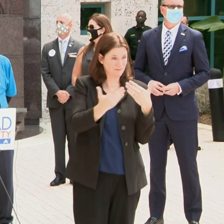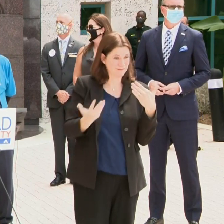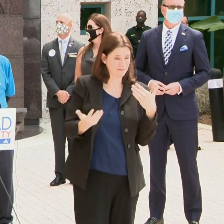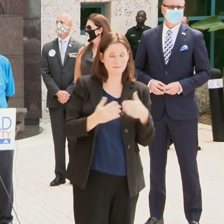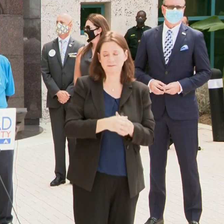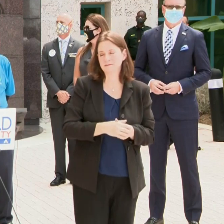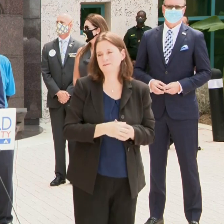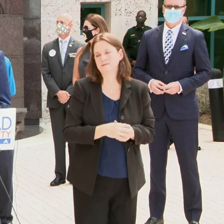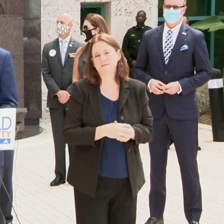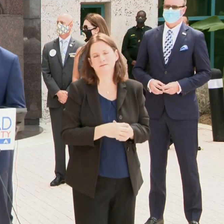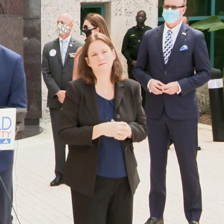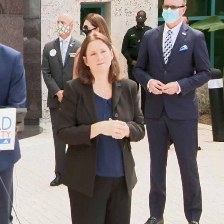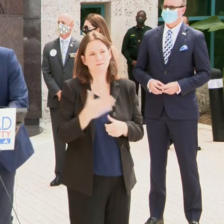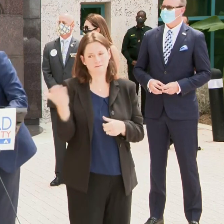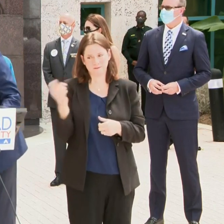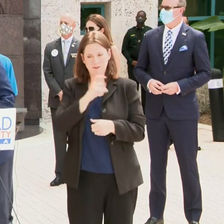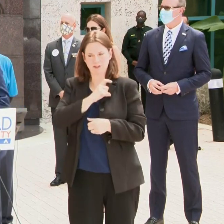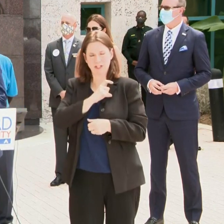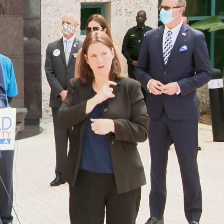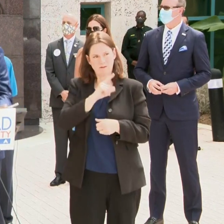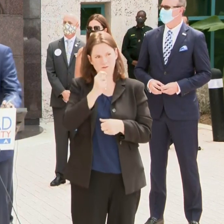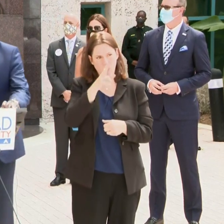and what we're seeing. Sheriff Tony.